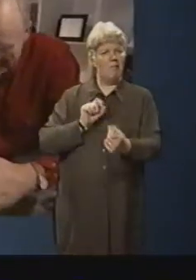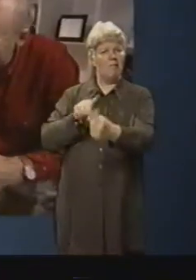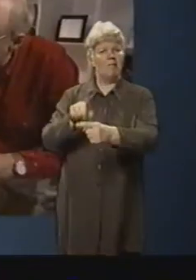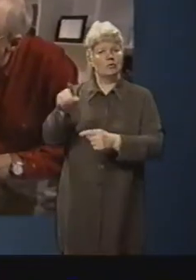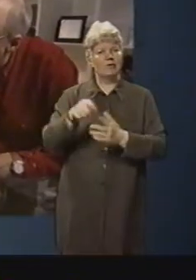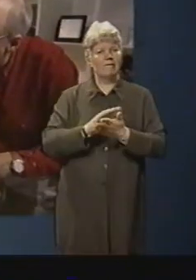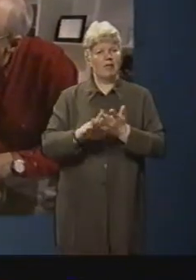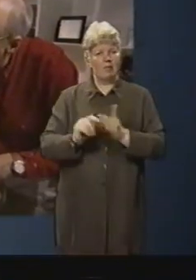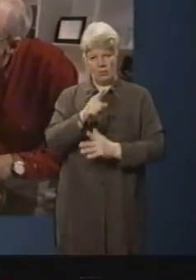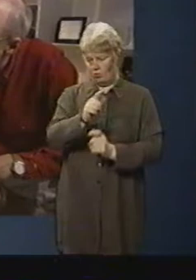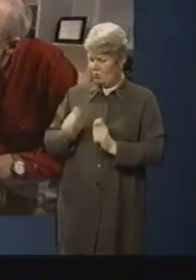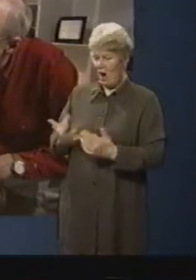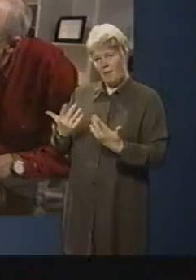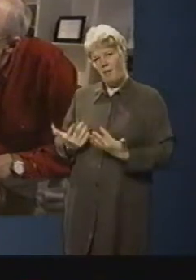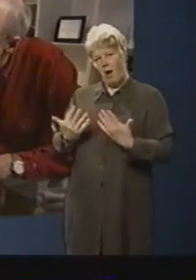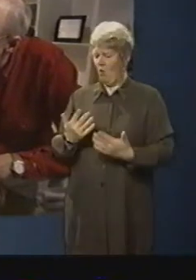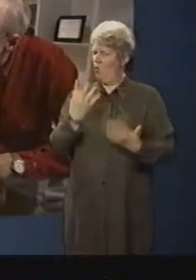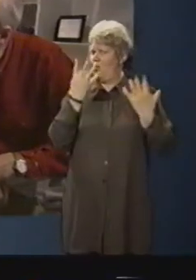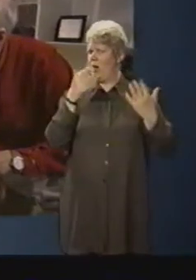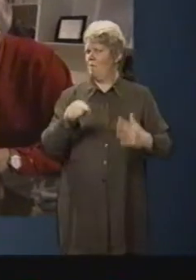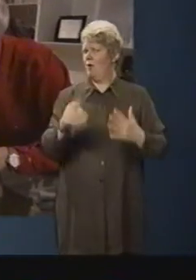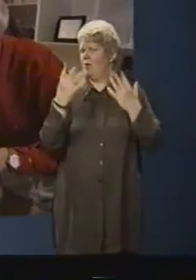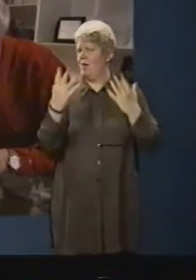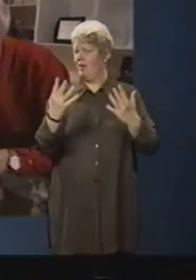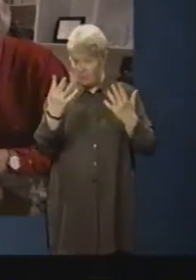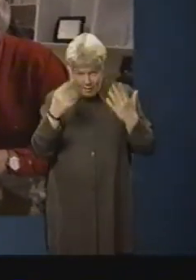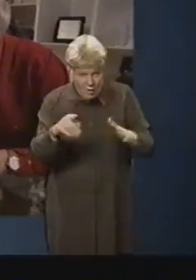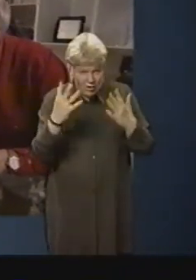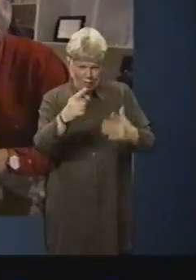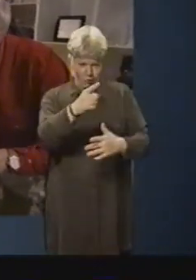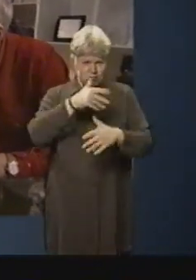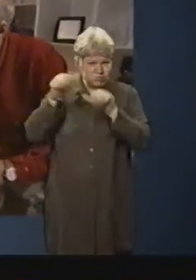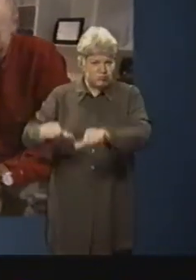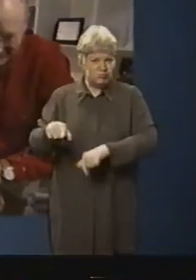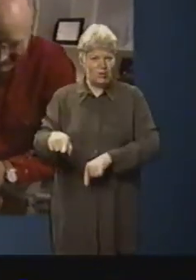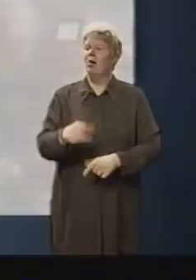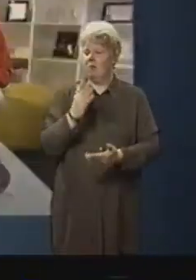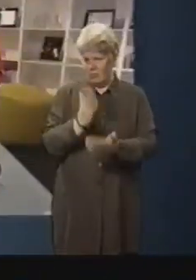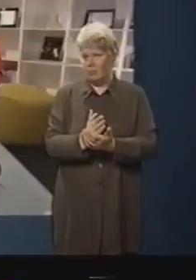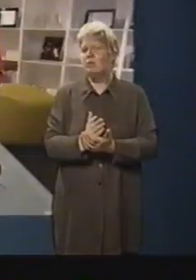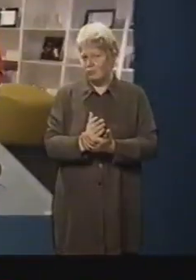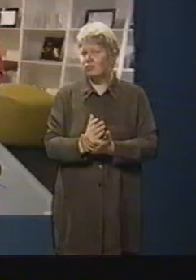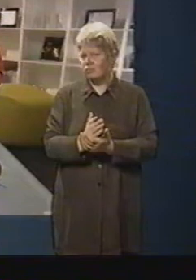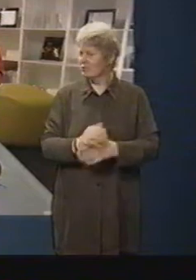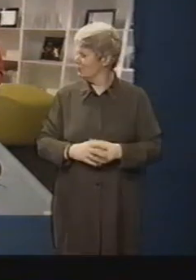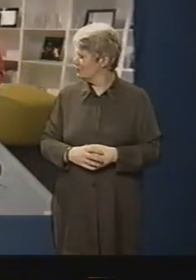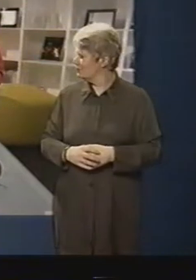How many marks out of ten? 9.9. 9.9? Yes. You do like it. Terrific. But which device does